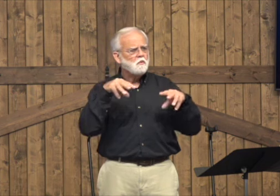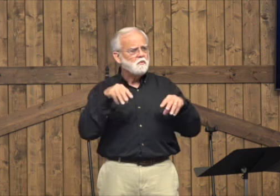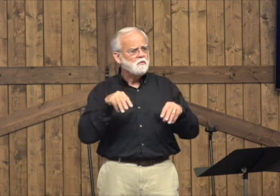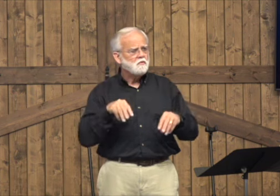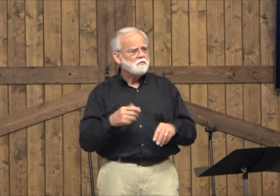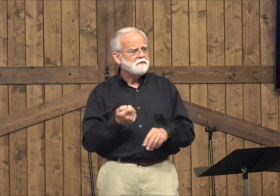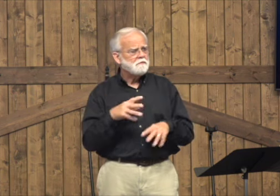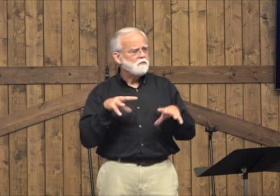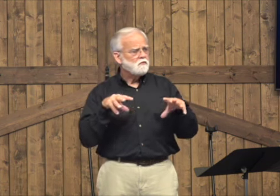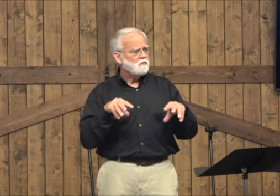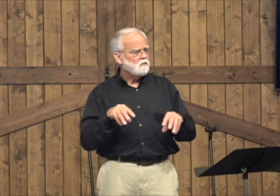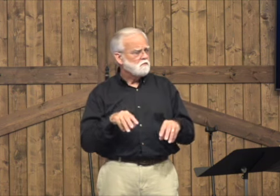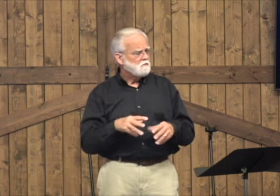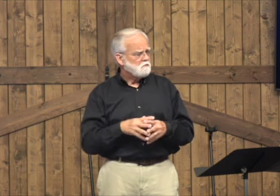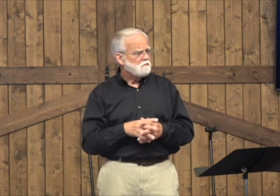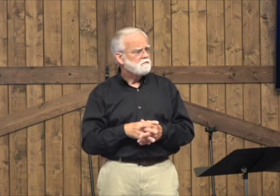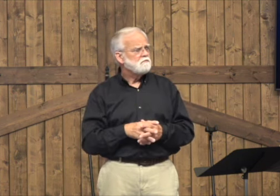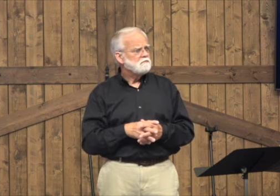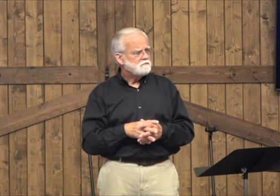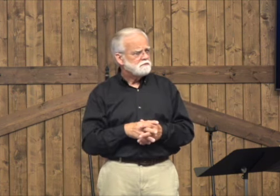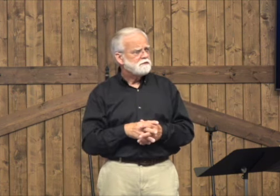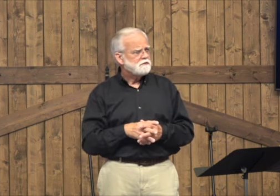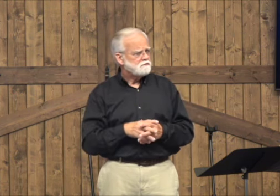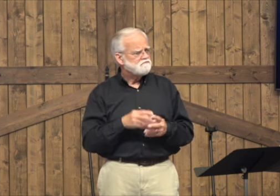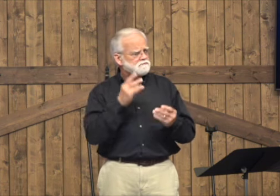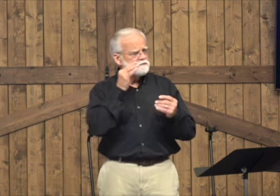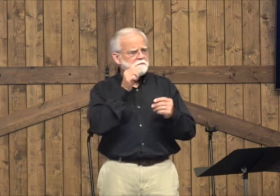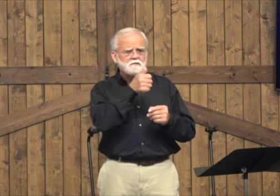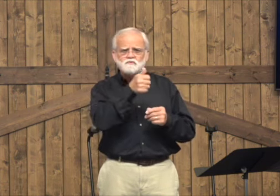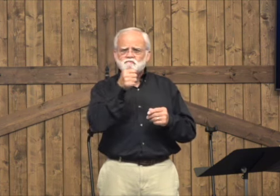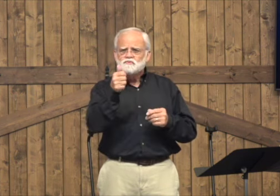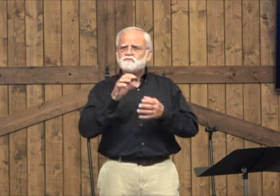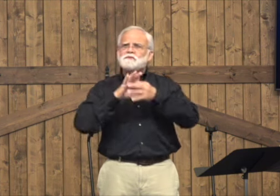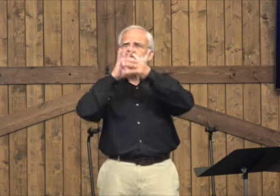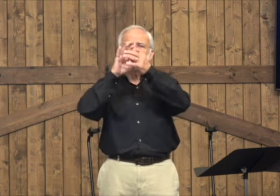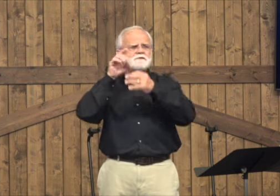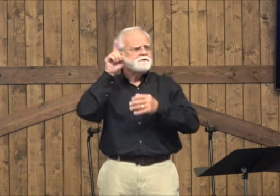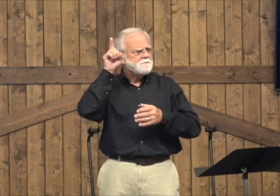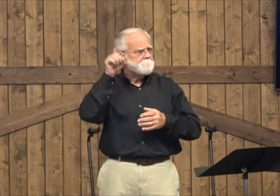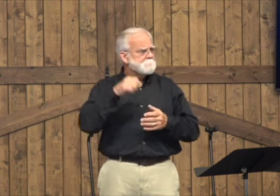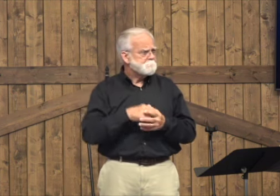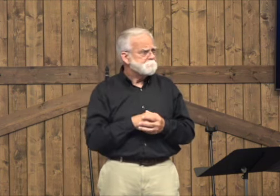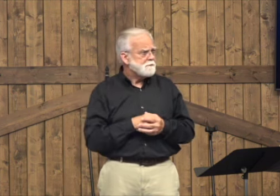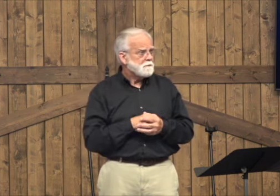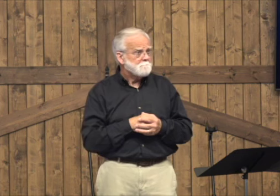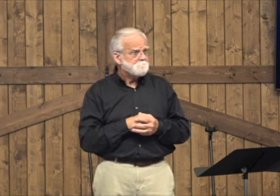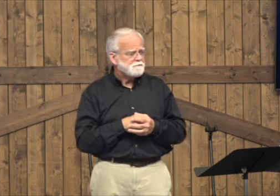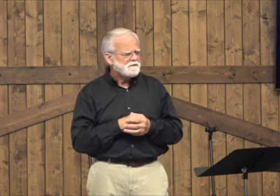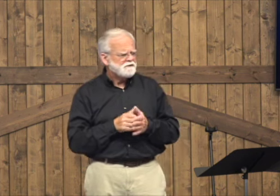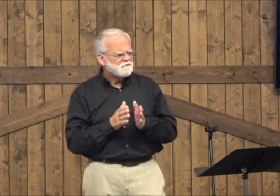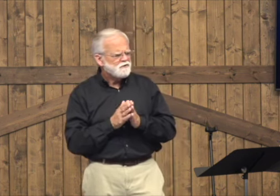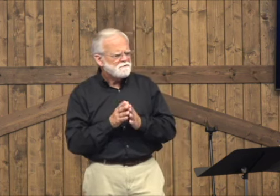We're going to dim the lights and you think quietly to yourselves about your relationship out.